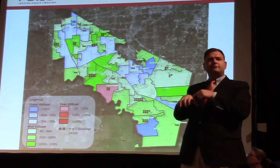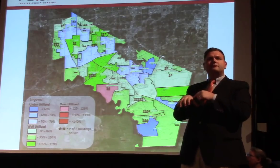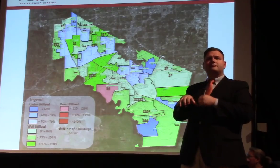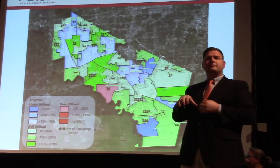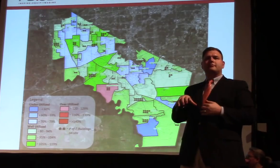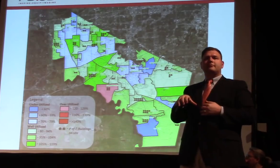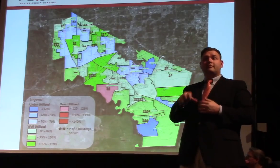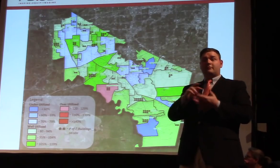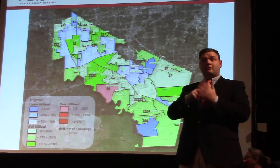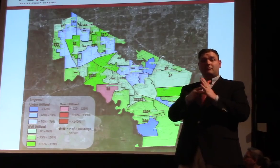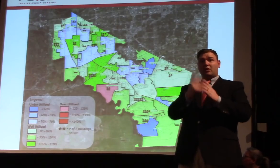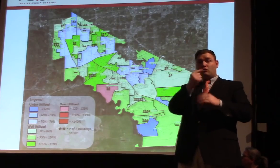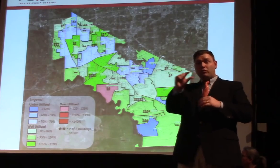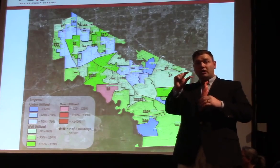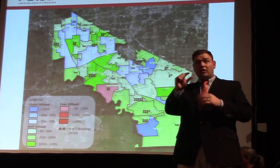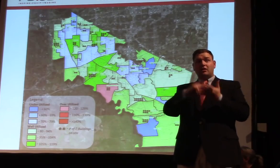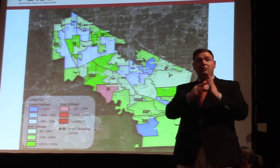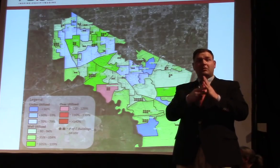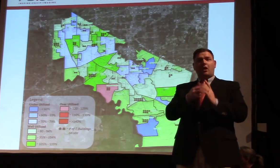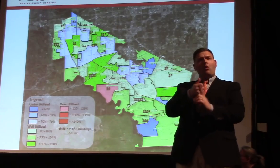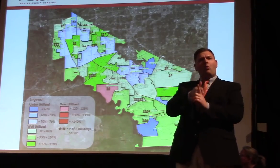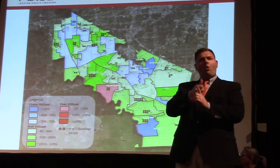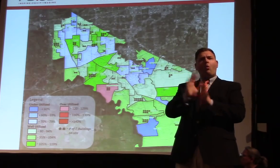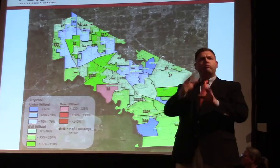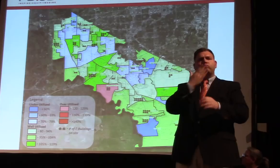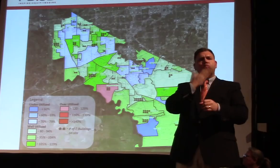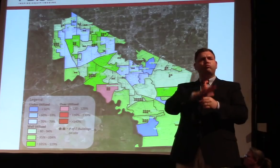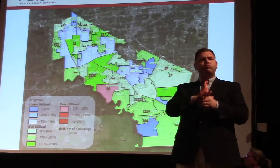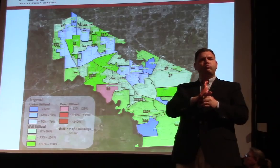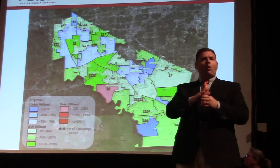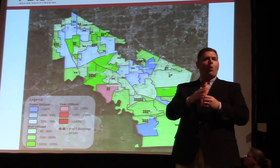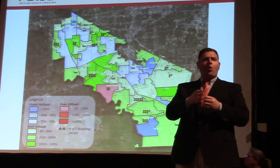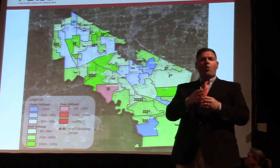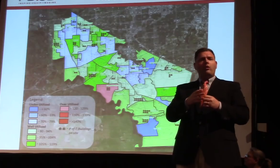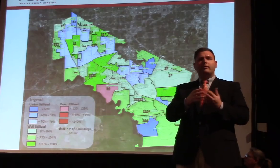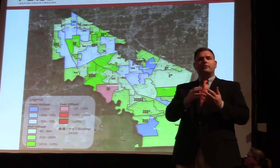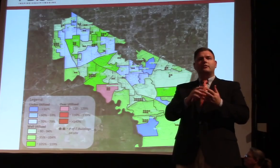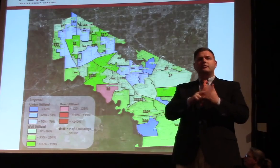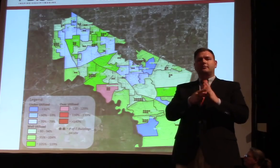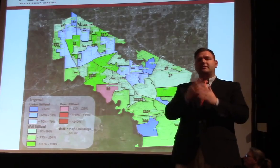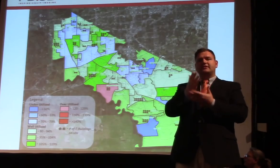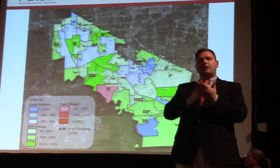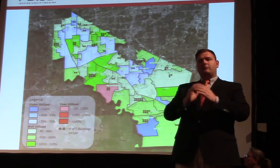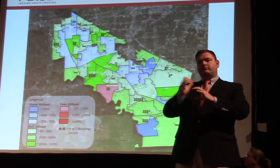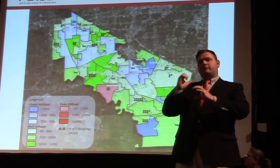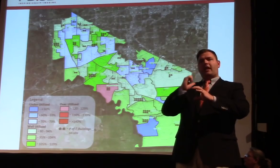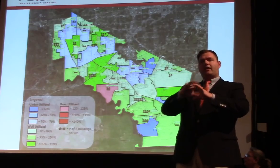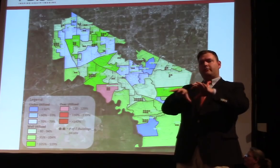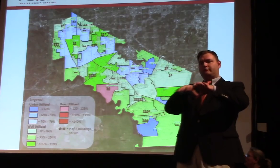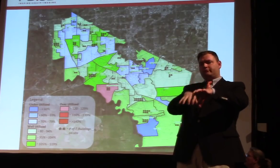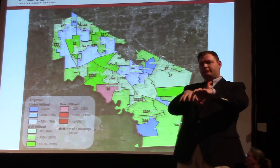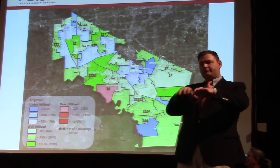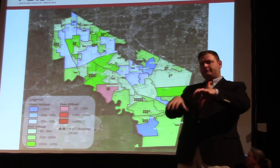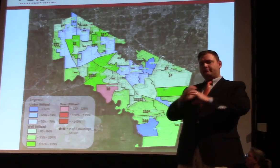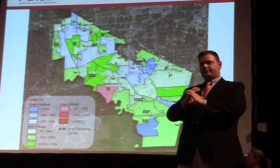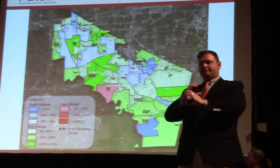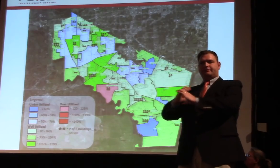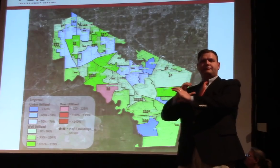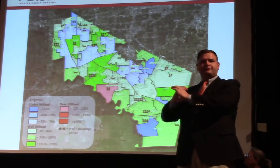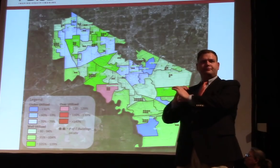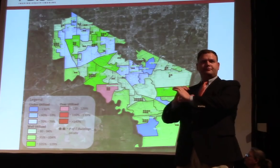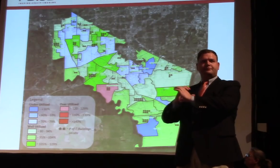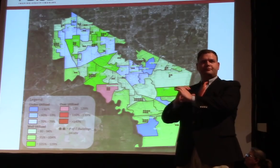facility is necessarily over utilized. It's just over capacity and may have some students in portables. The reason that we have those FC local parameters